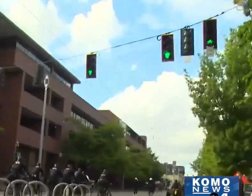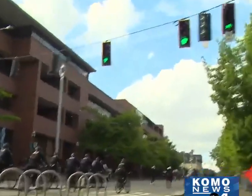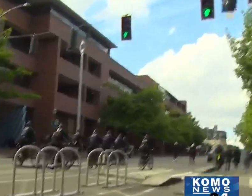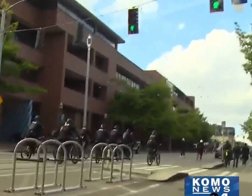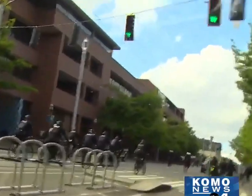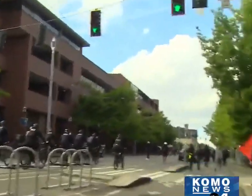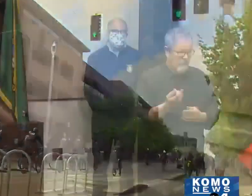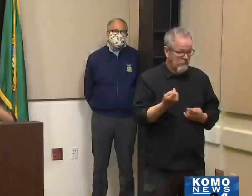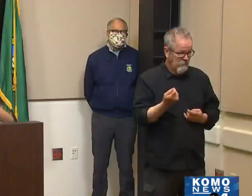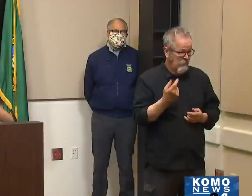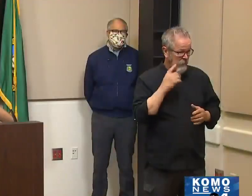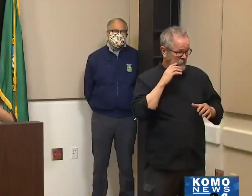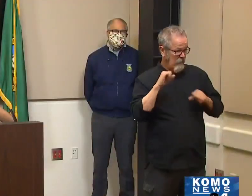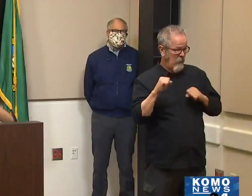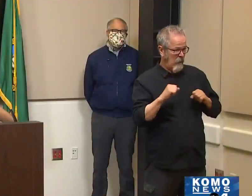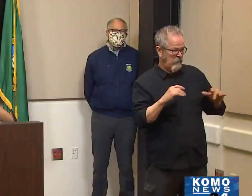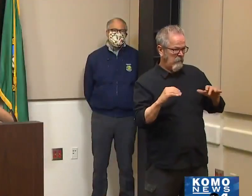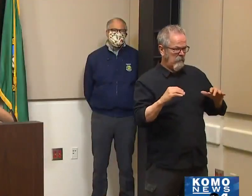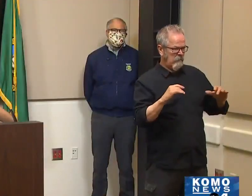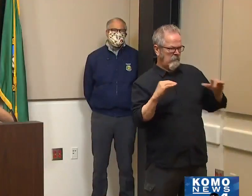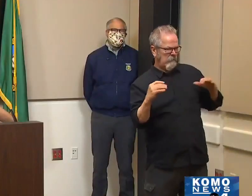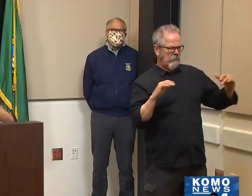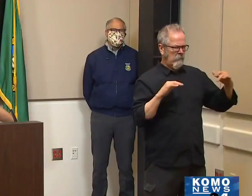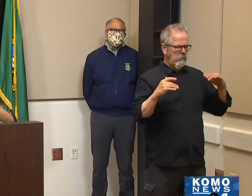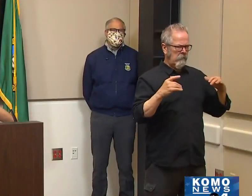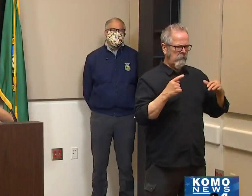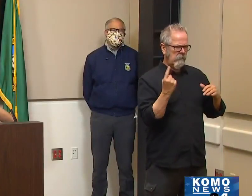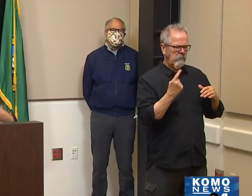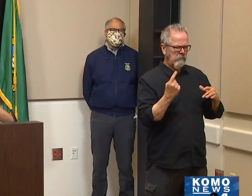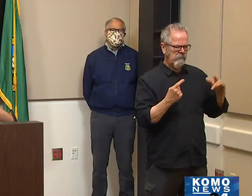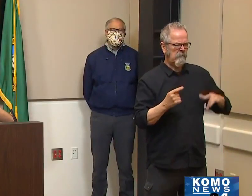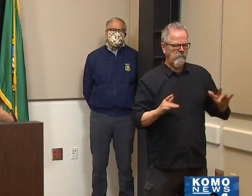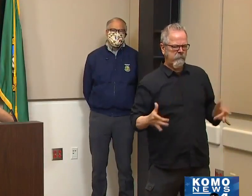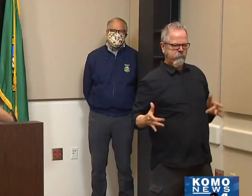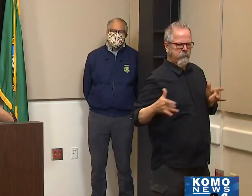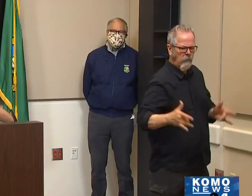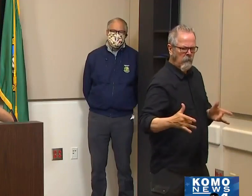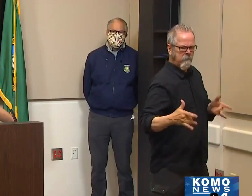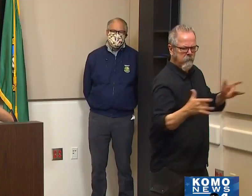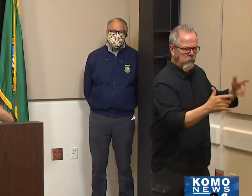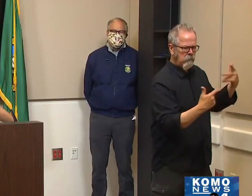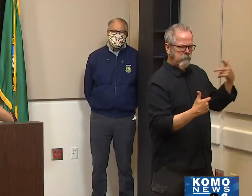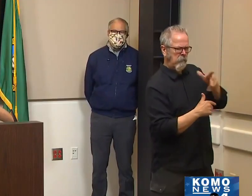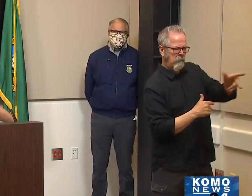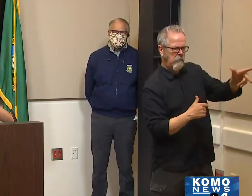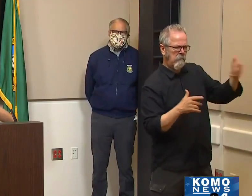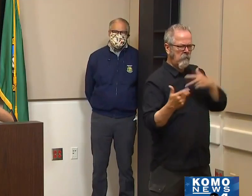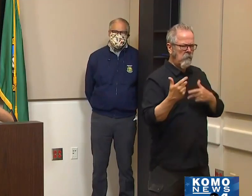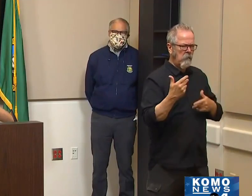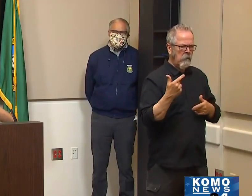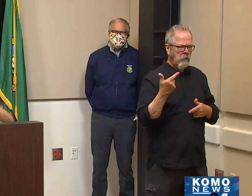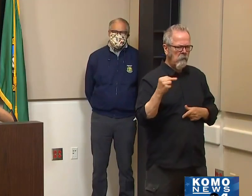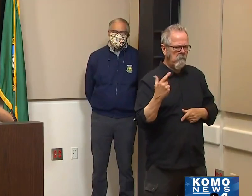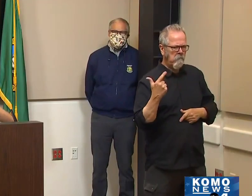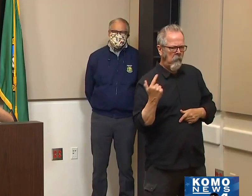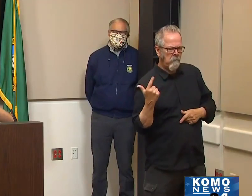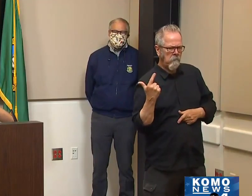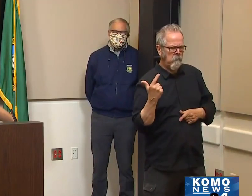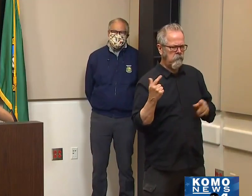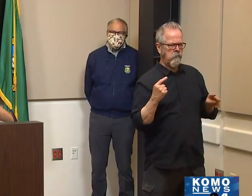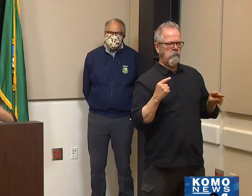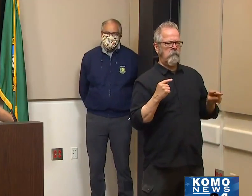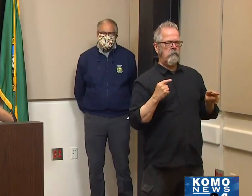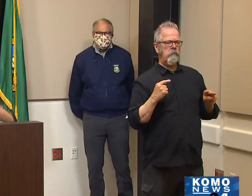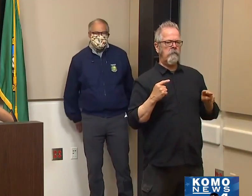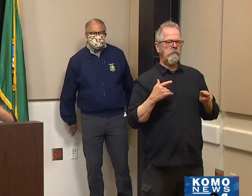This news conference that we've been listening into with Seattle Mayor Jenny Durkin, Governor Jay Inslee, and number of leaders, Andre Taylor now speaking